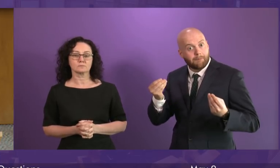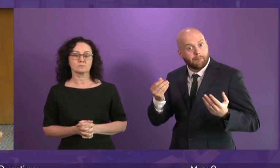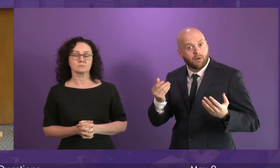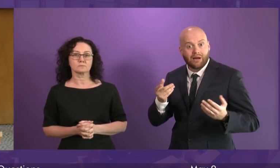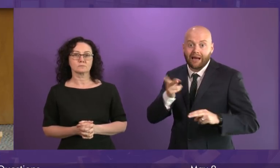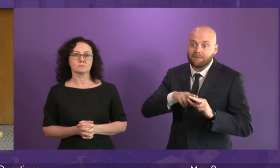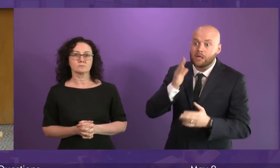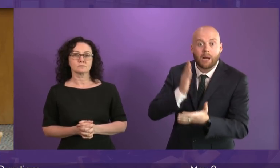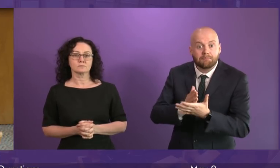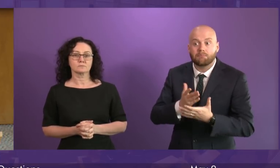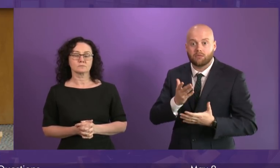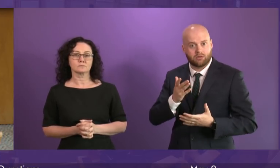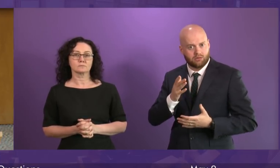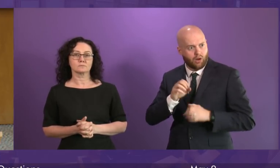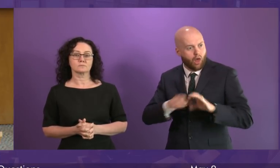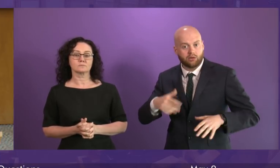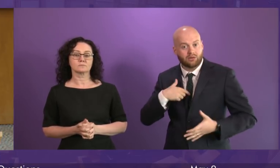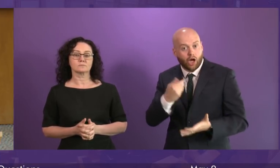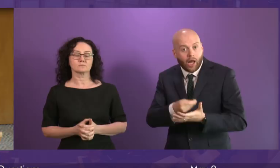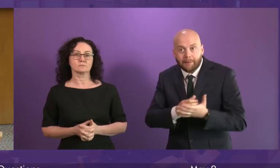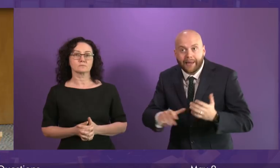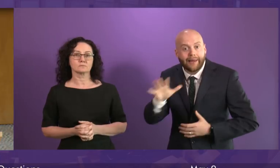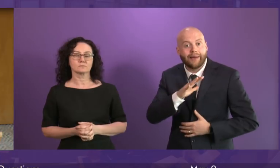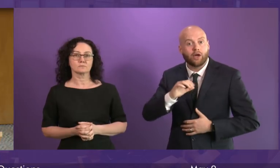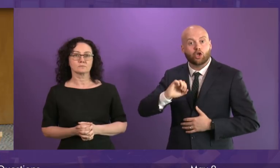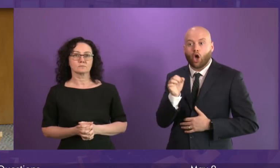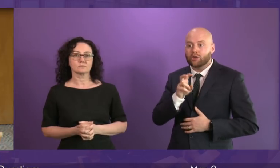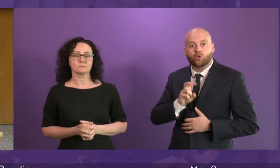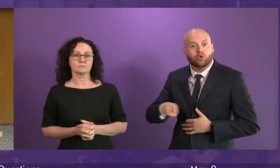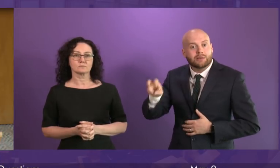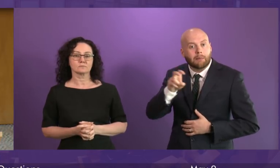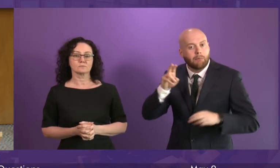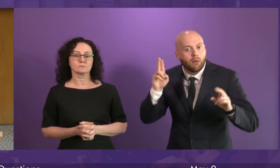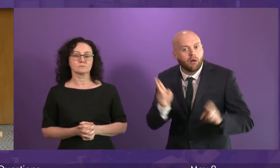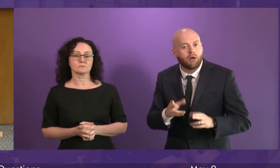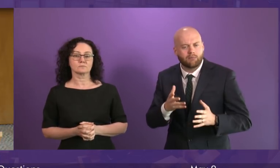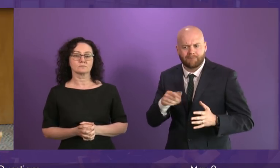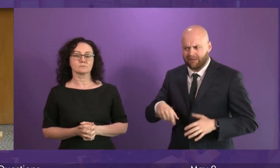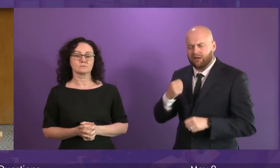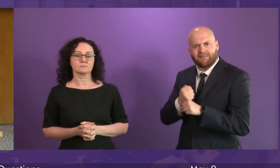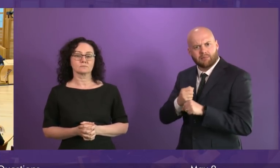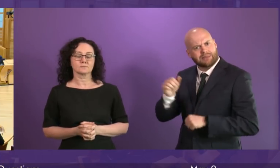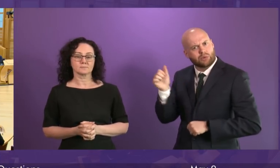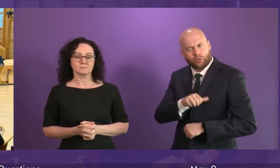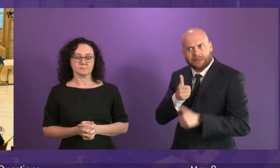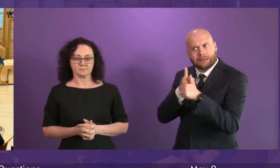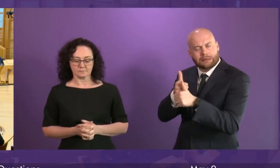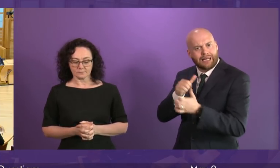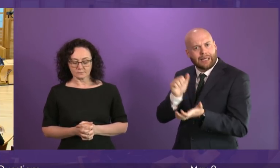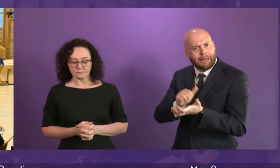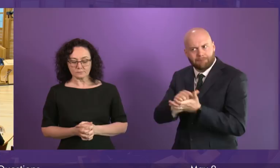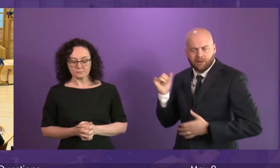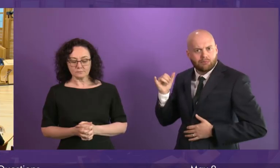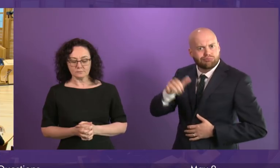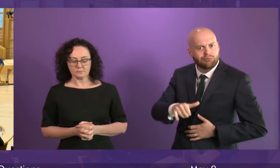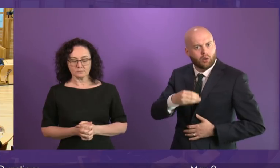economy, to Scottish tourism and that the government should do everything in its power to retain such routes? First Minister.